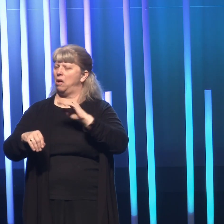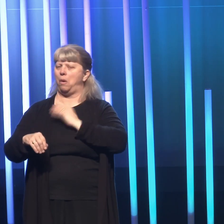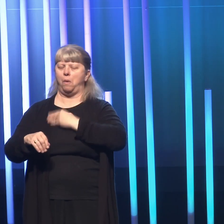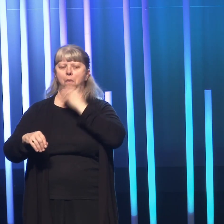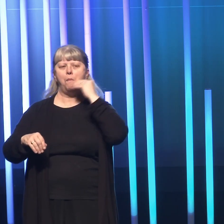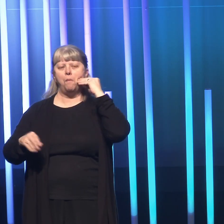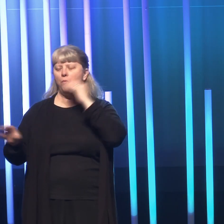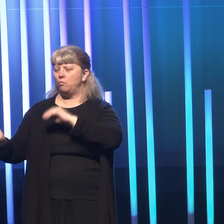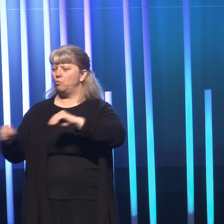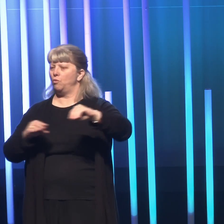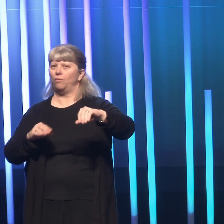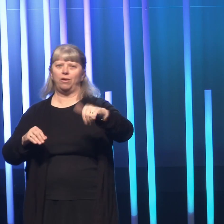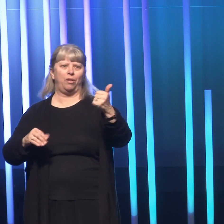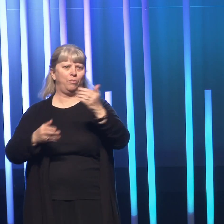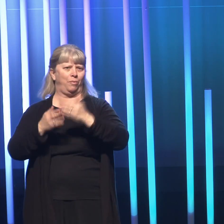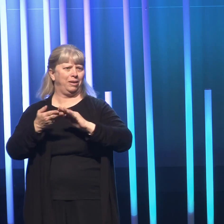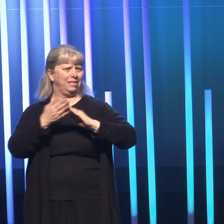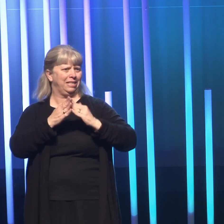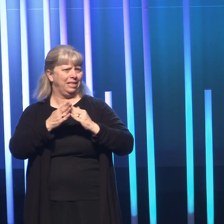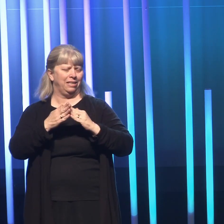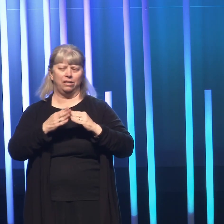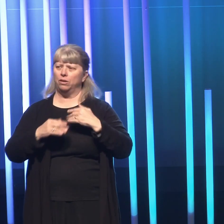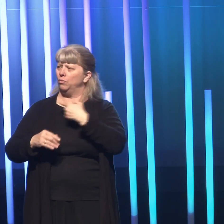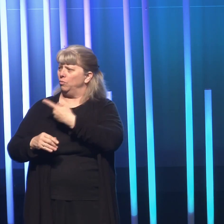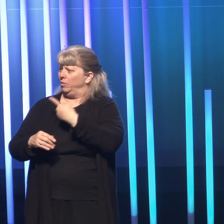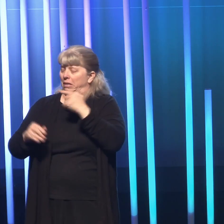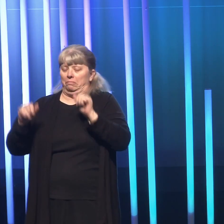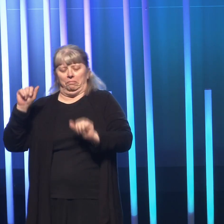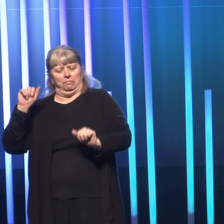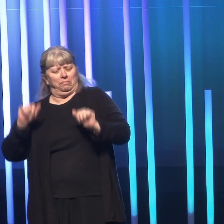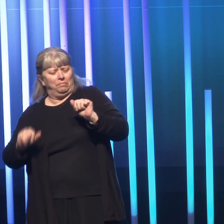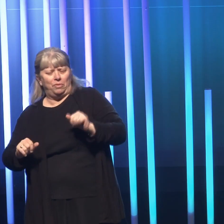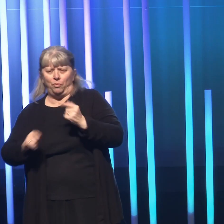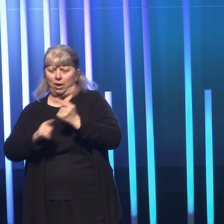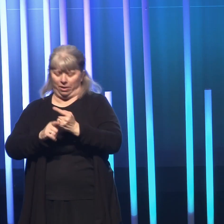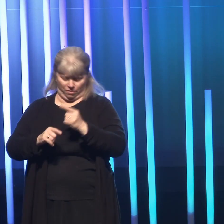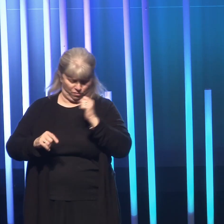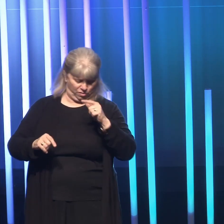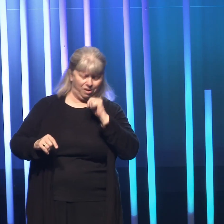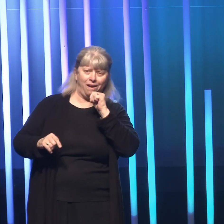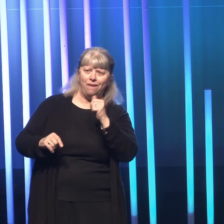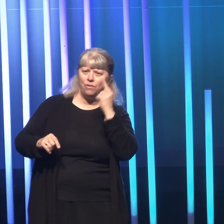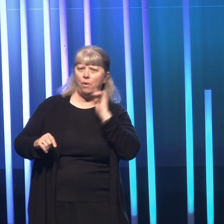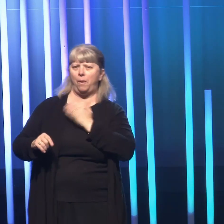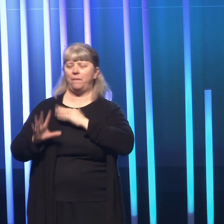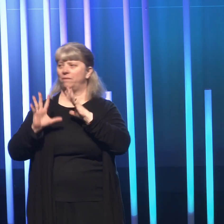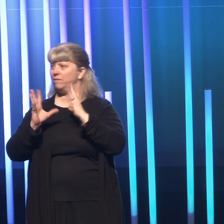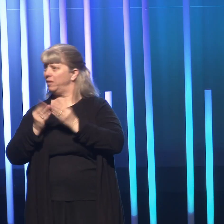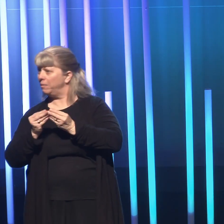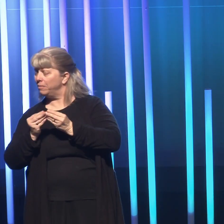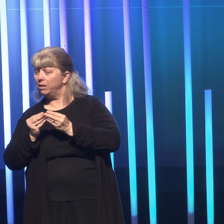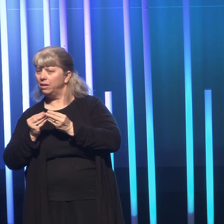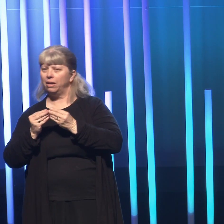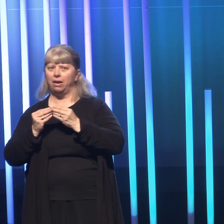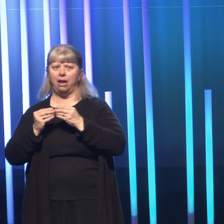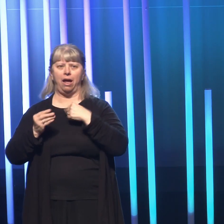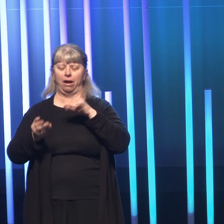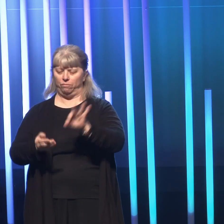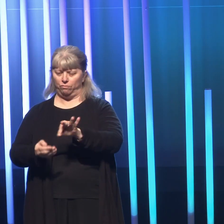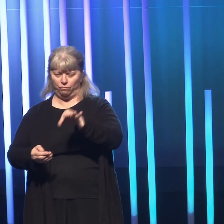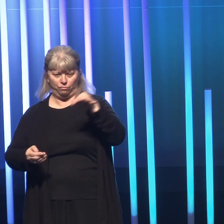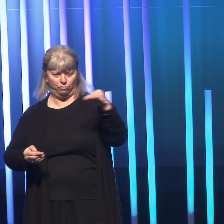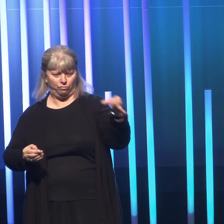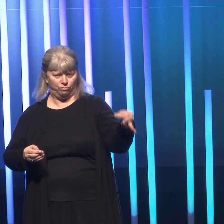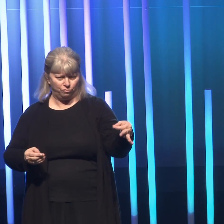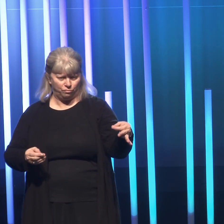and moving to another part of the city. We really weren't sure if it was the right thing to do for our family. And as I turned the page in my